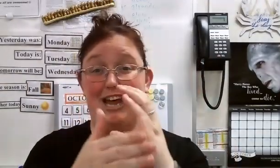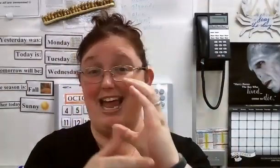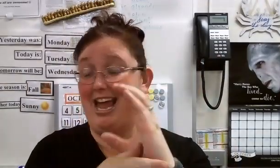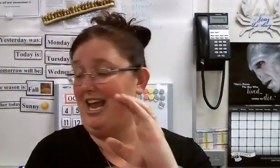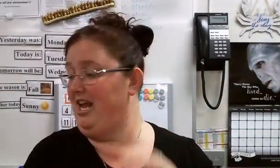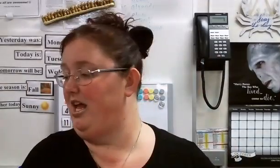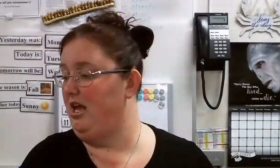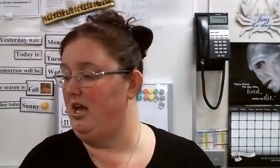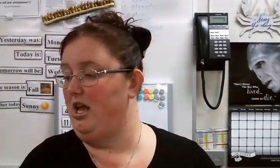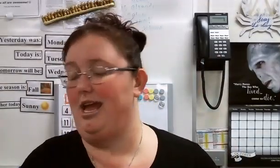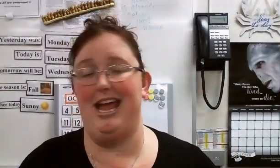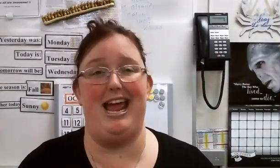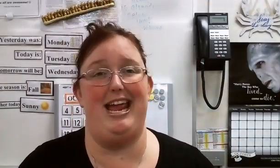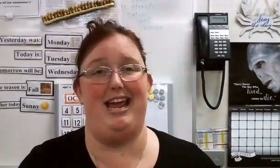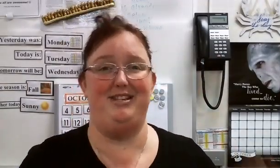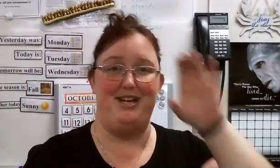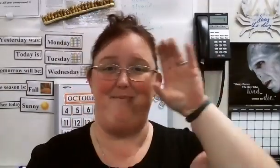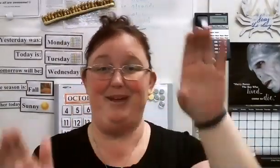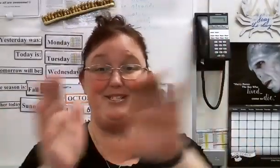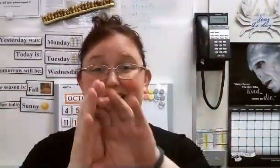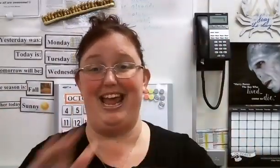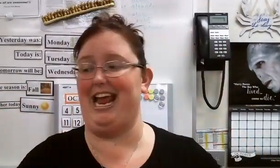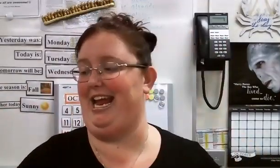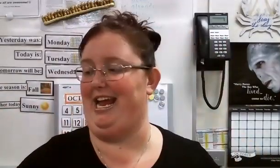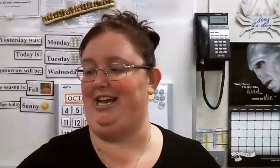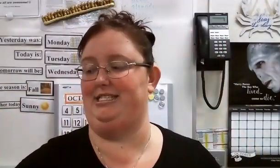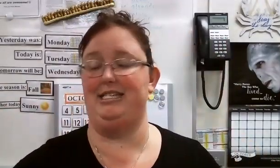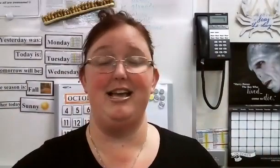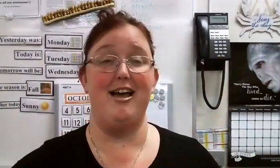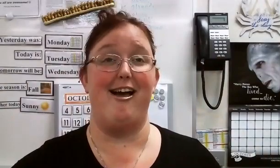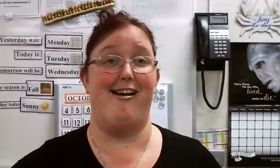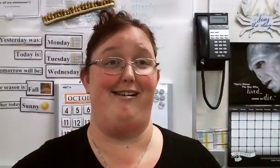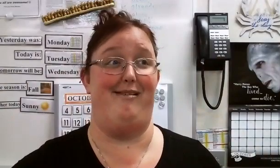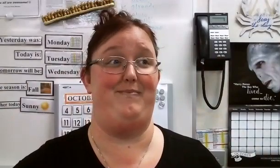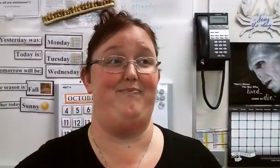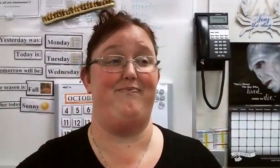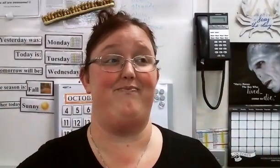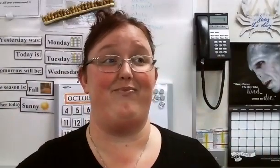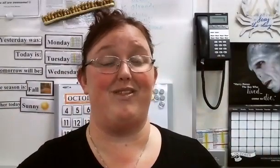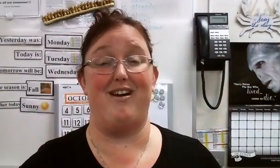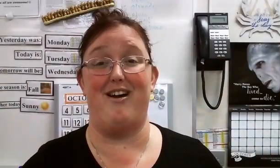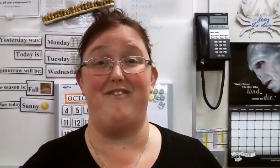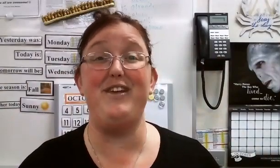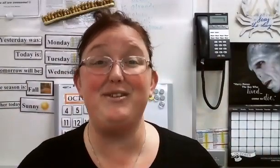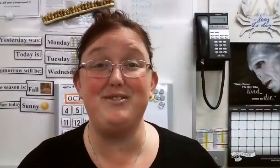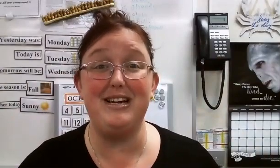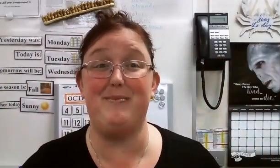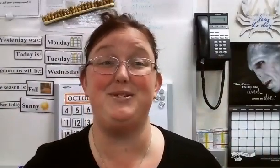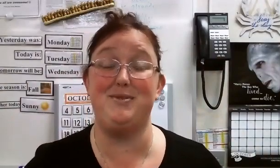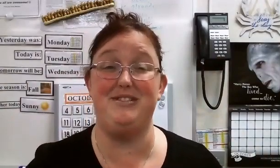day and our field trip and all sorts